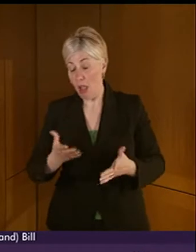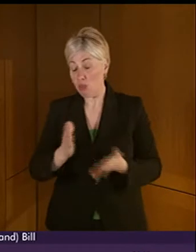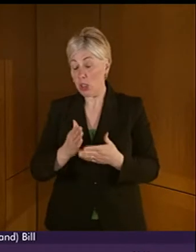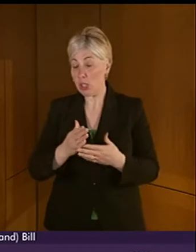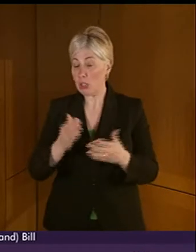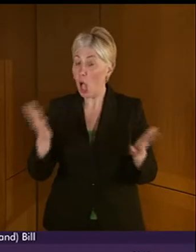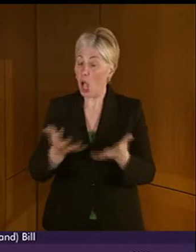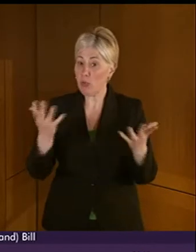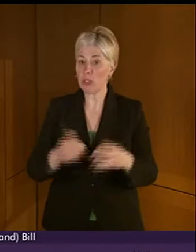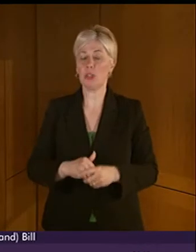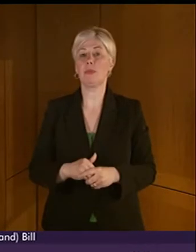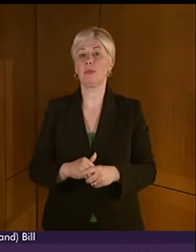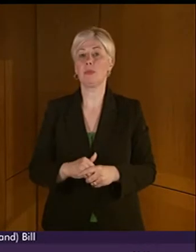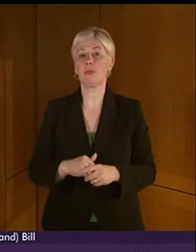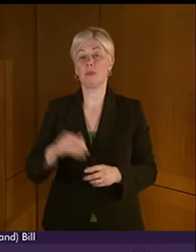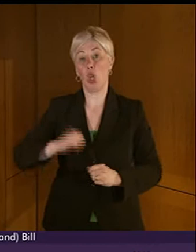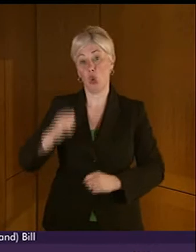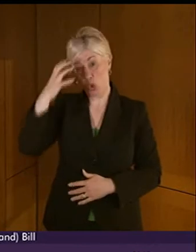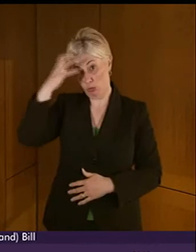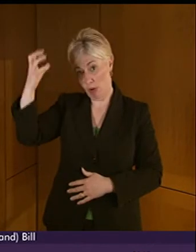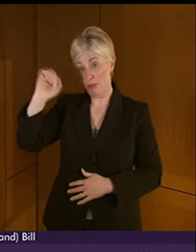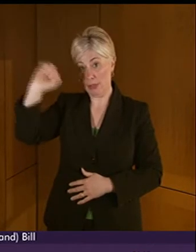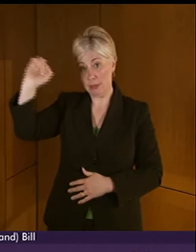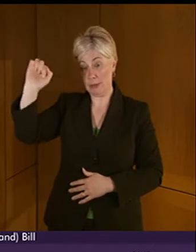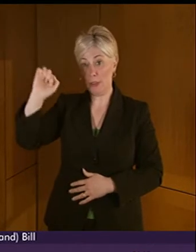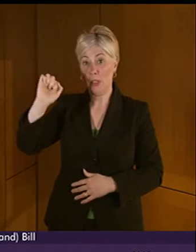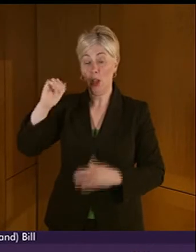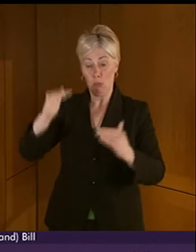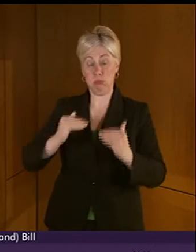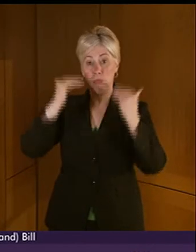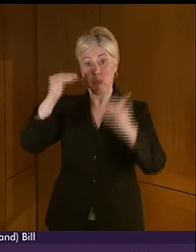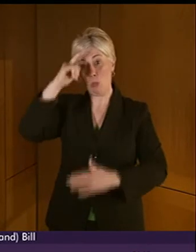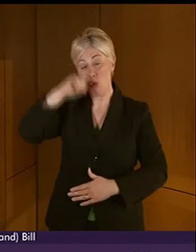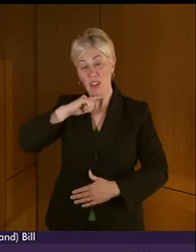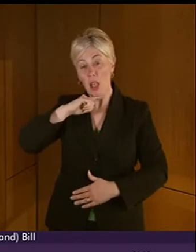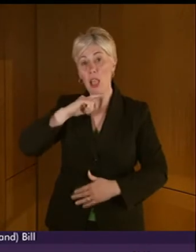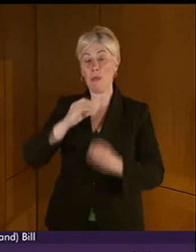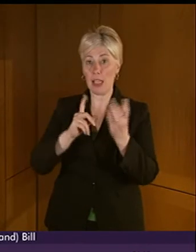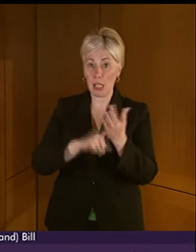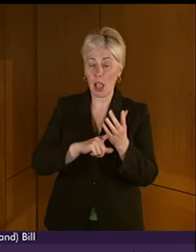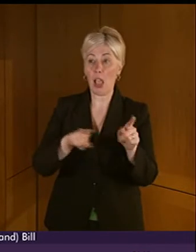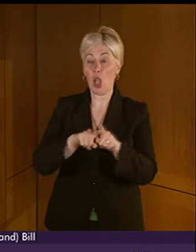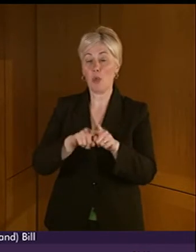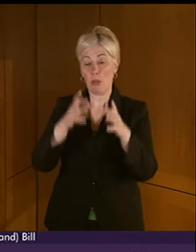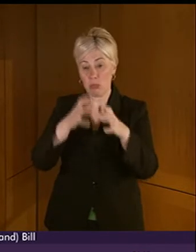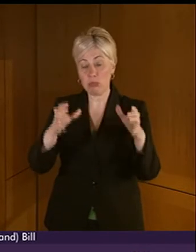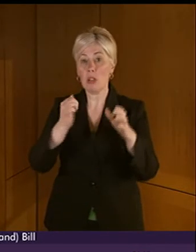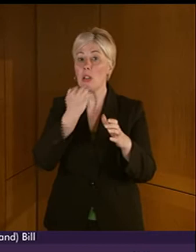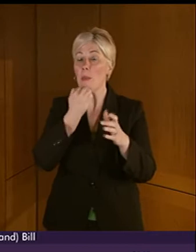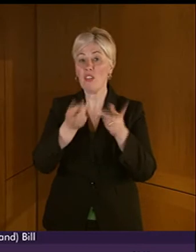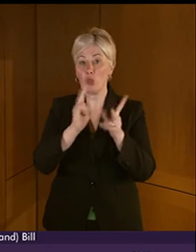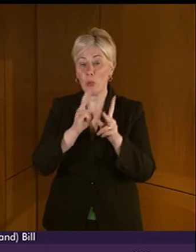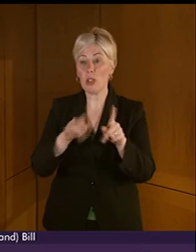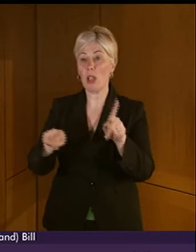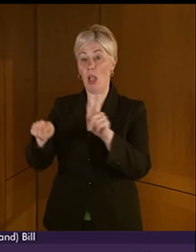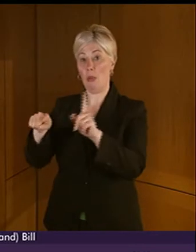Through these activities, Scottish Government has increased the profile of BSL, increased the number of interpreters and deaf tutors able to teach